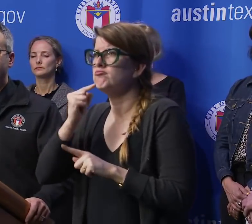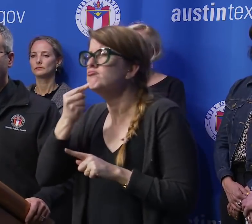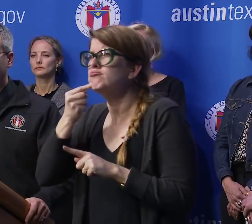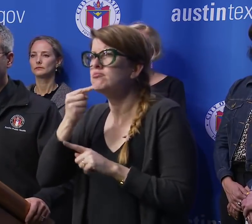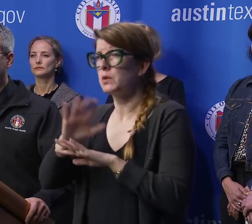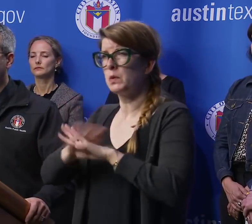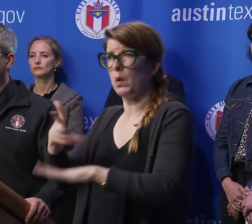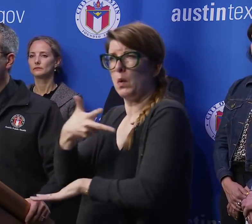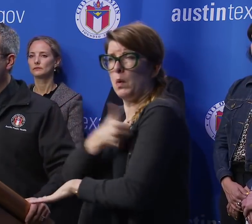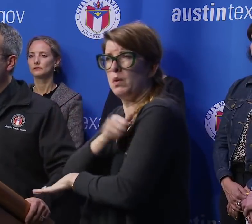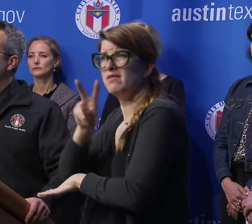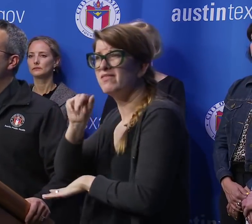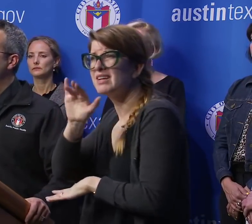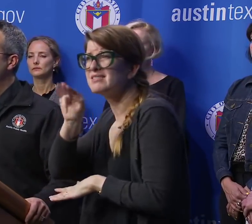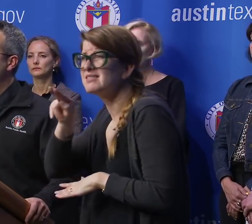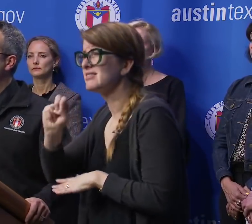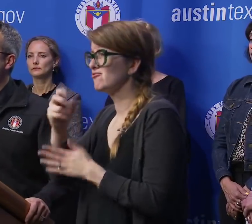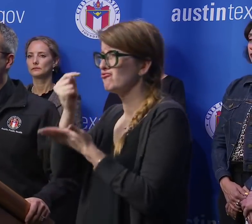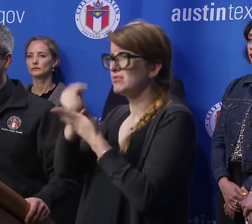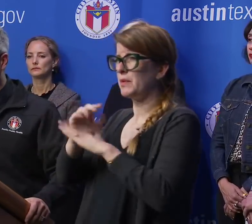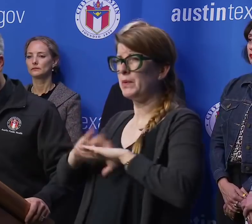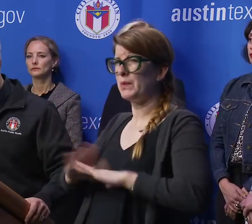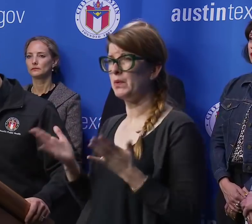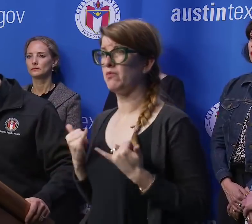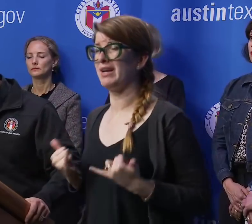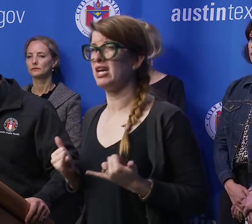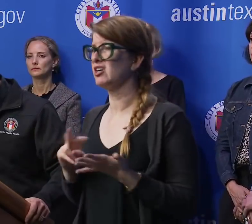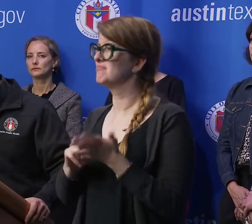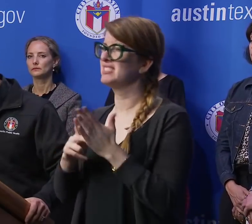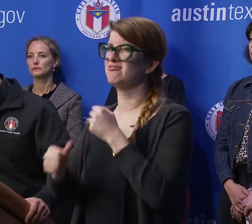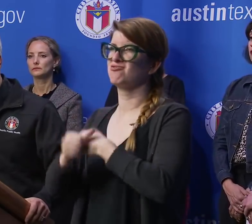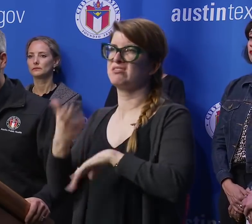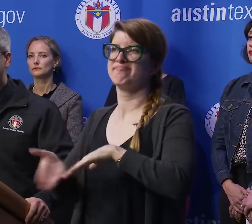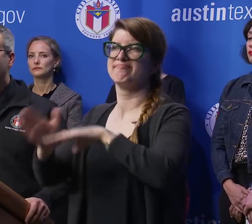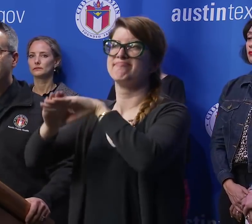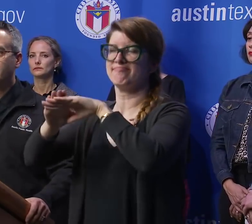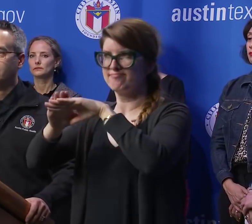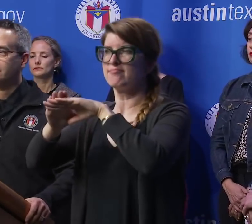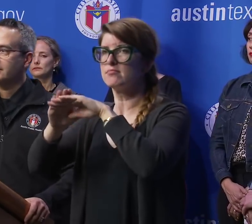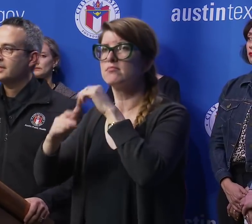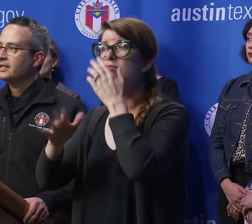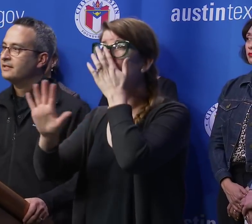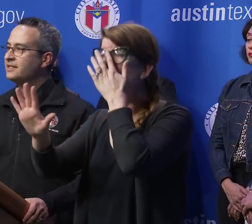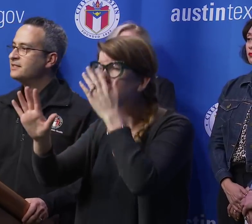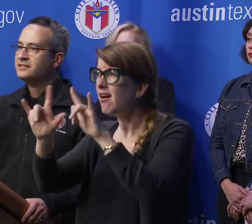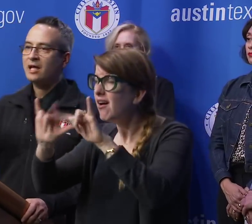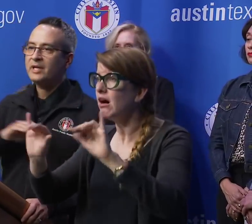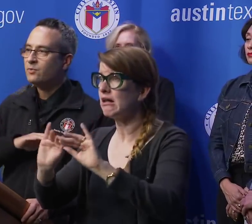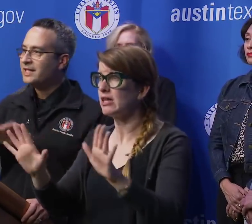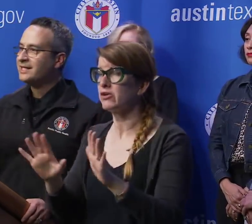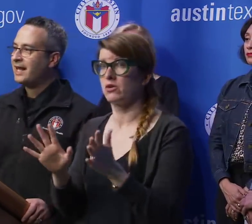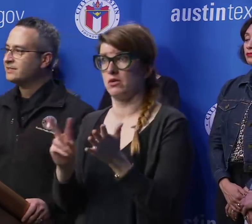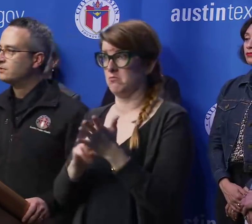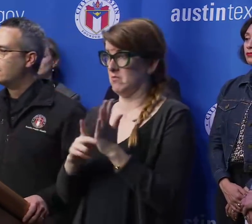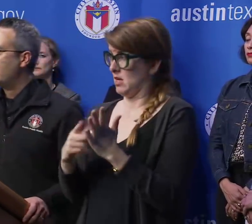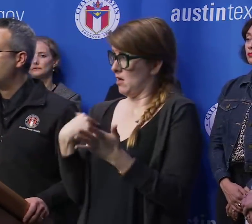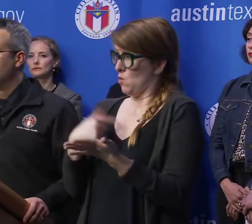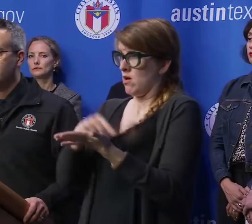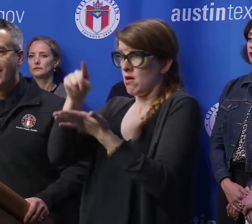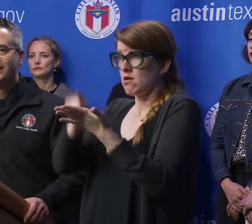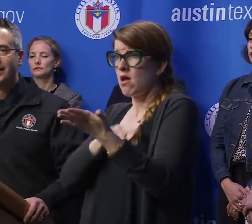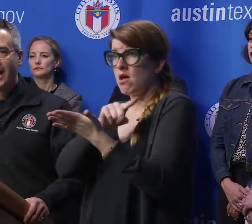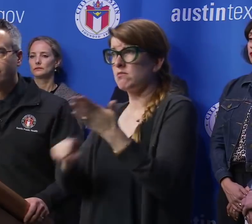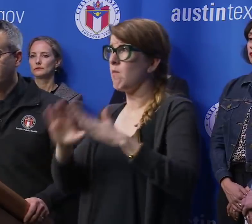treatment at this stage, makes the threat higher as well. I want to be clear. This does not mean we need to cancel